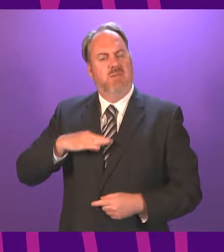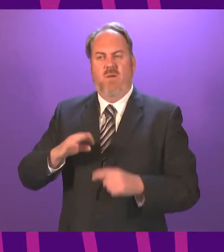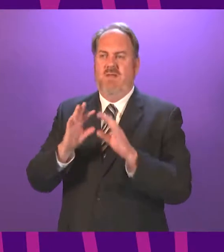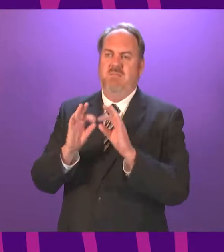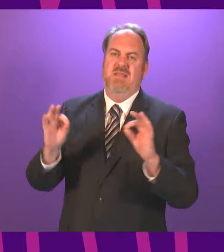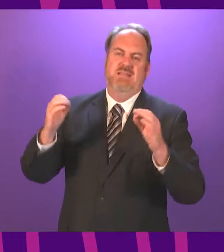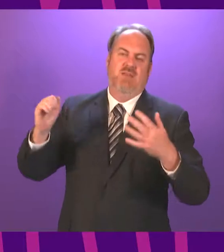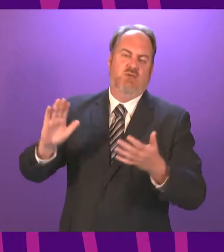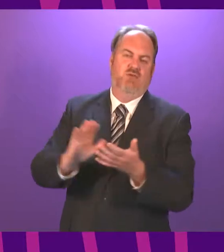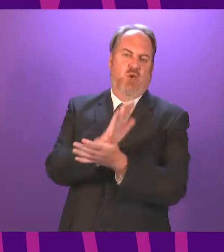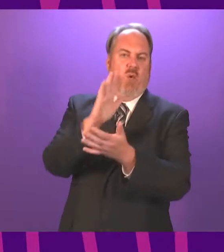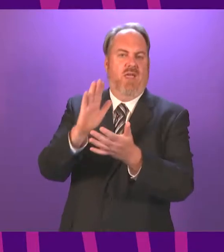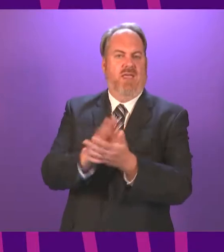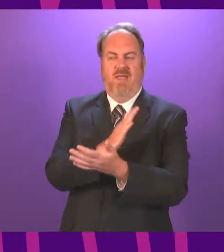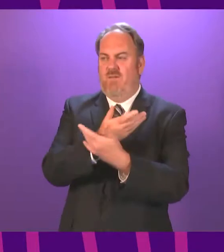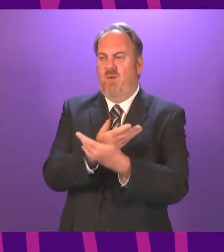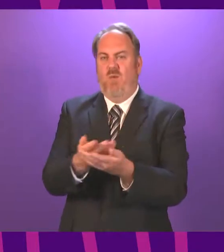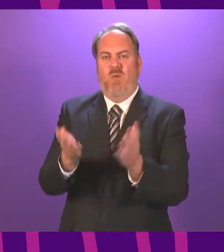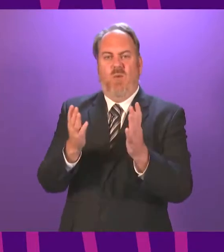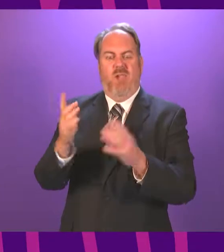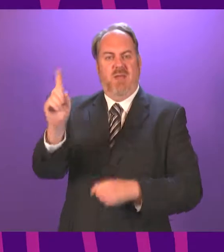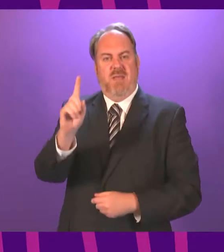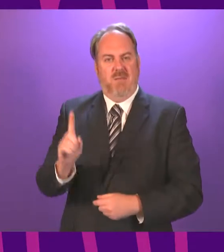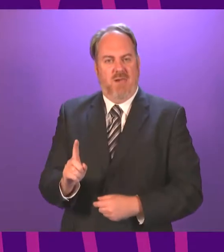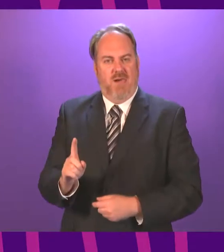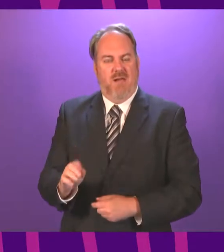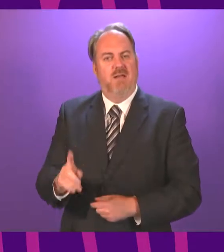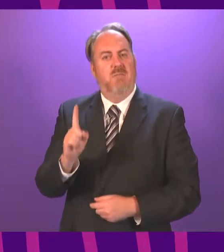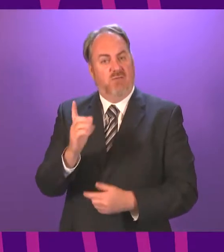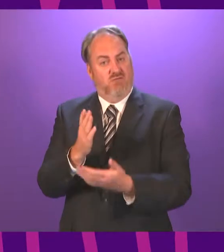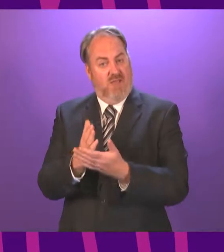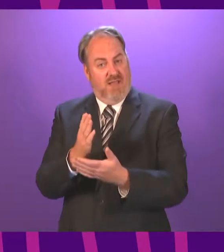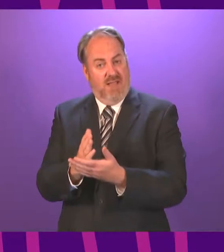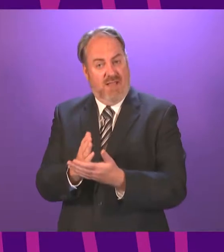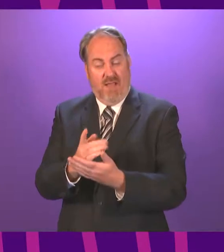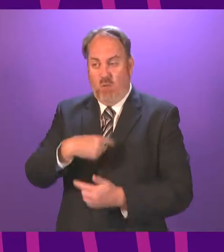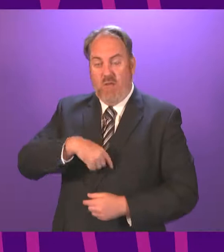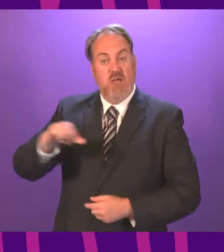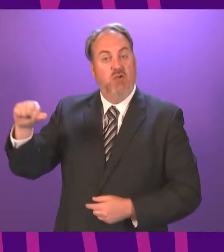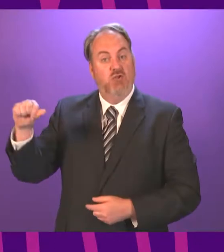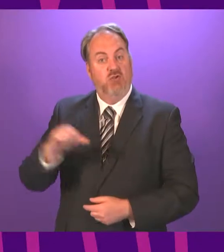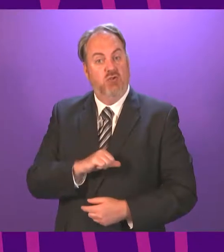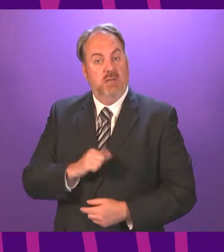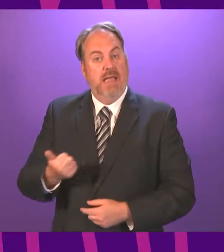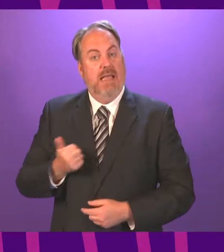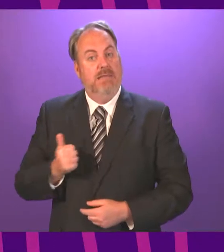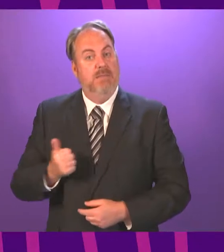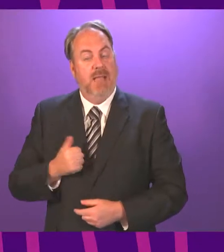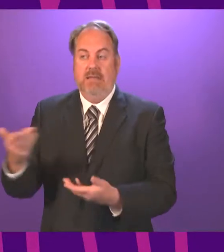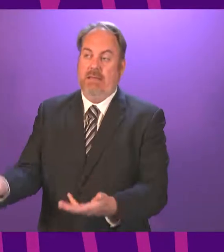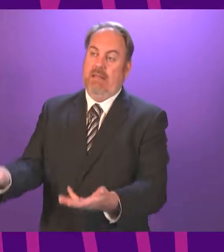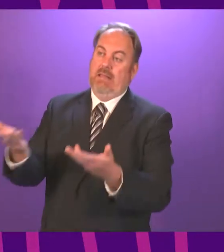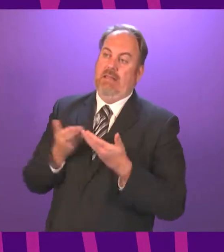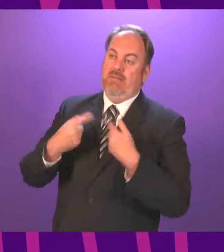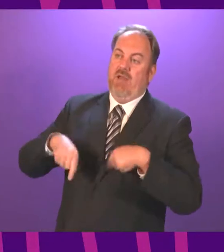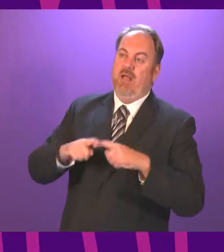joy and well-being. But this isn't something that we expect to receive, handed to us on a